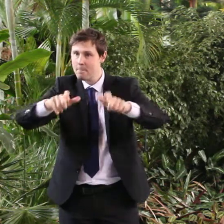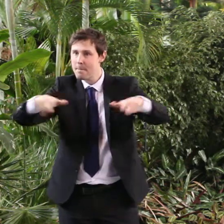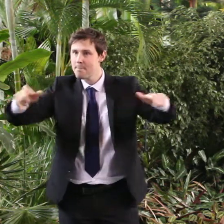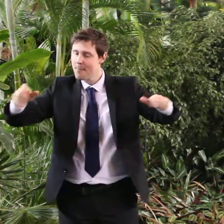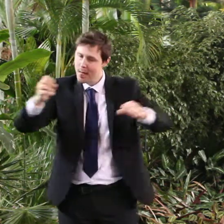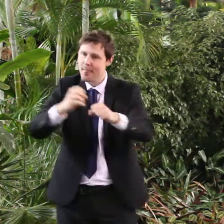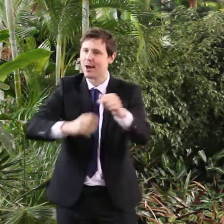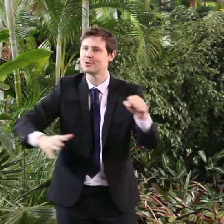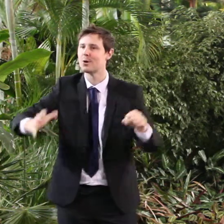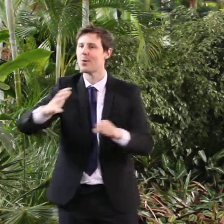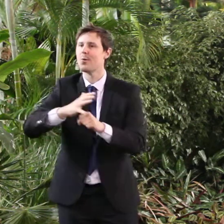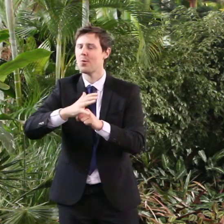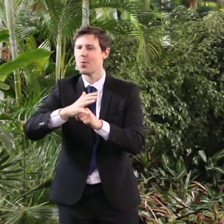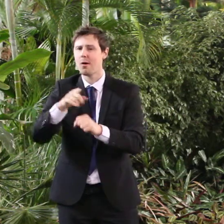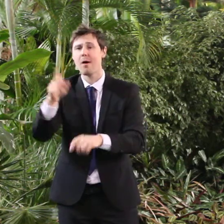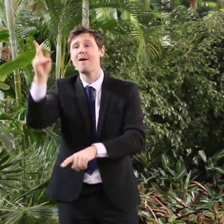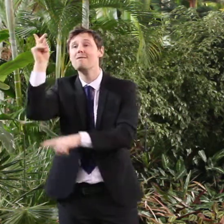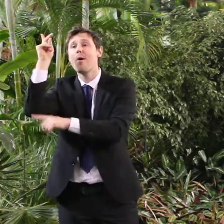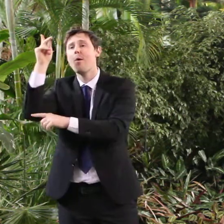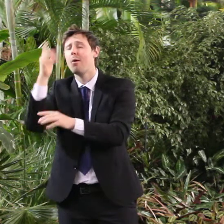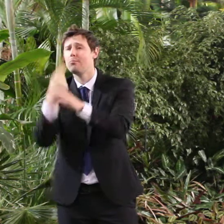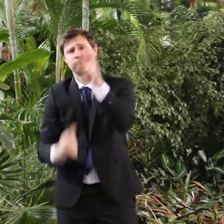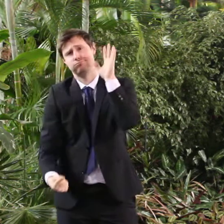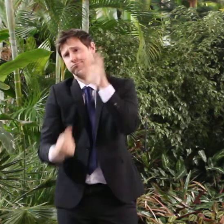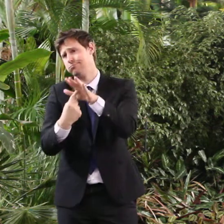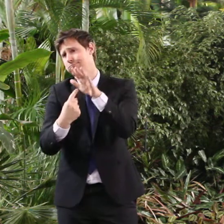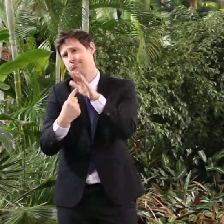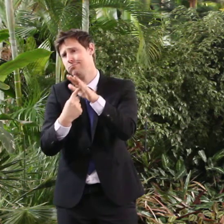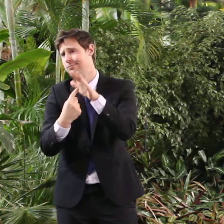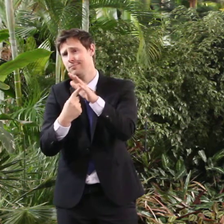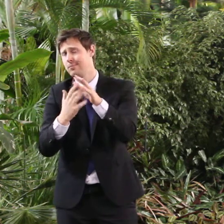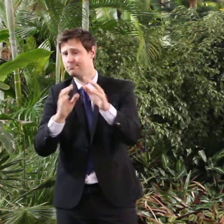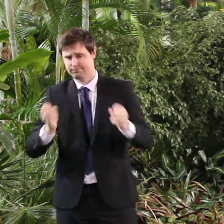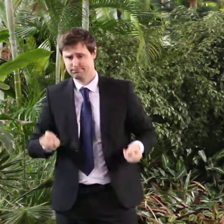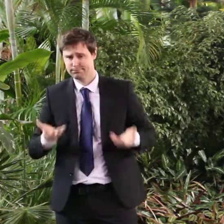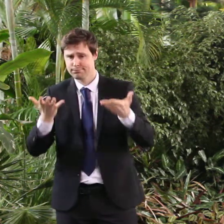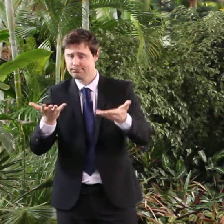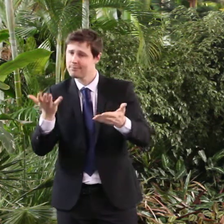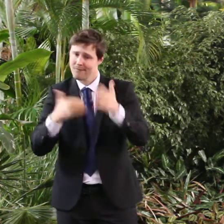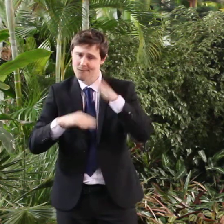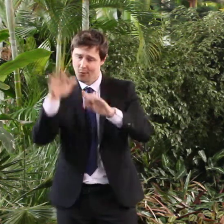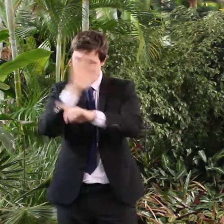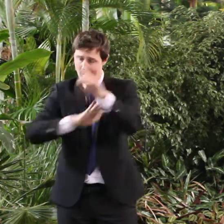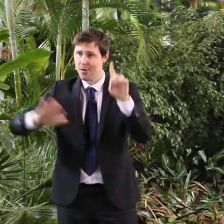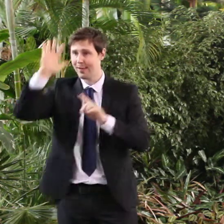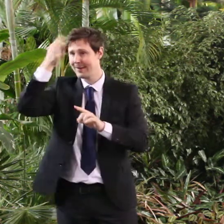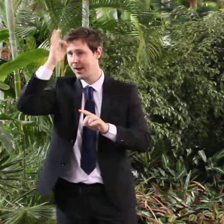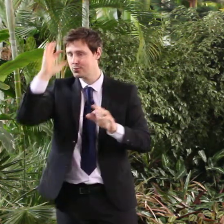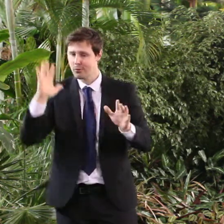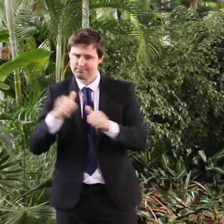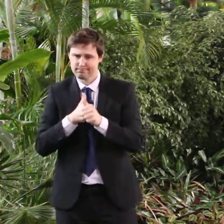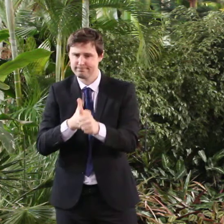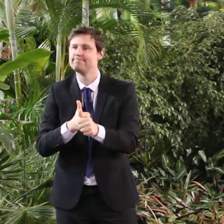volunteering. It's crucial to all the services that the council and the wider council family provide in this city.